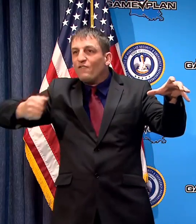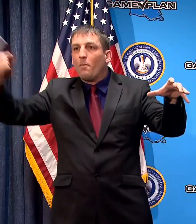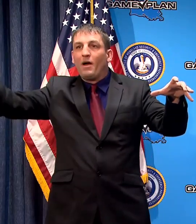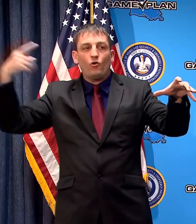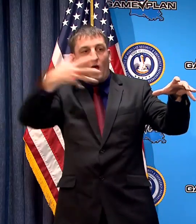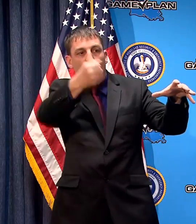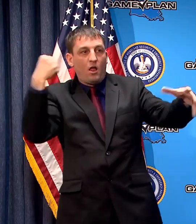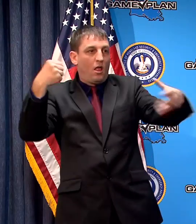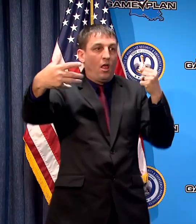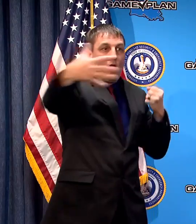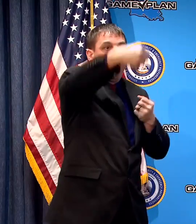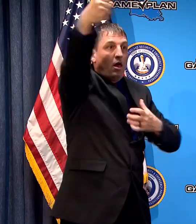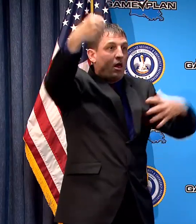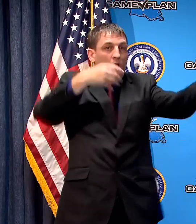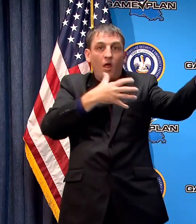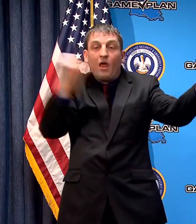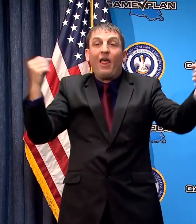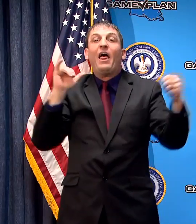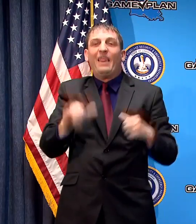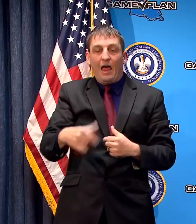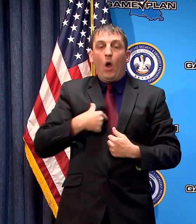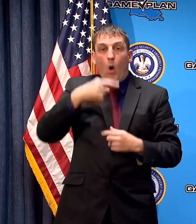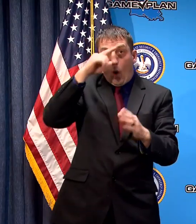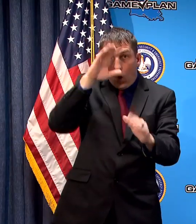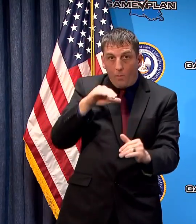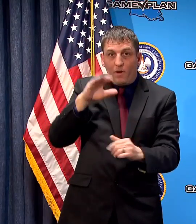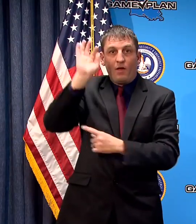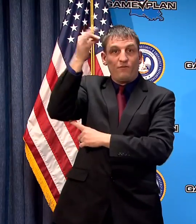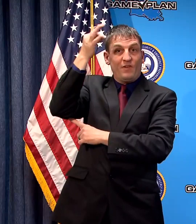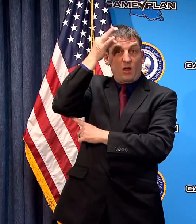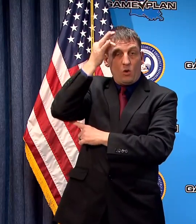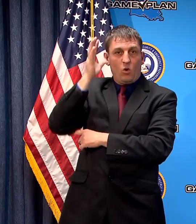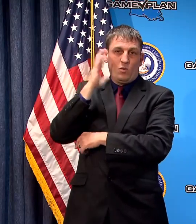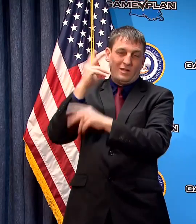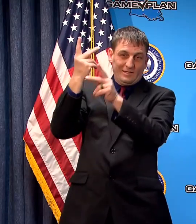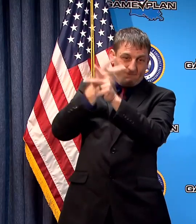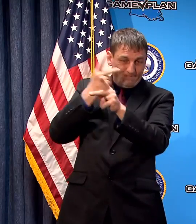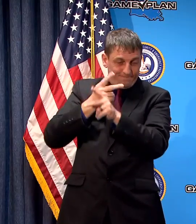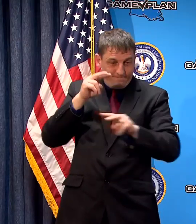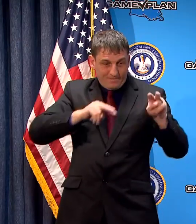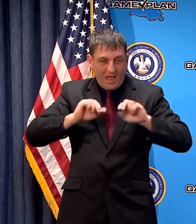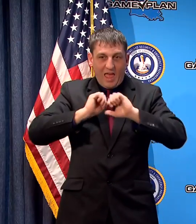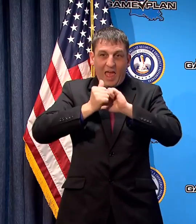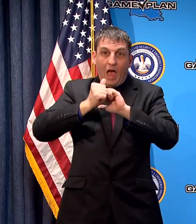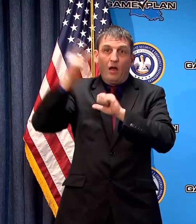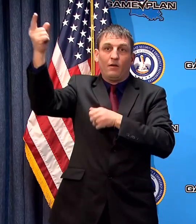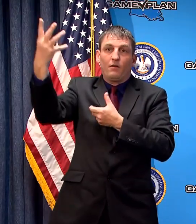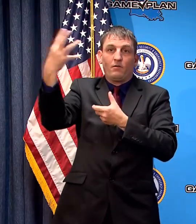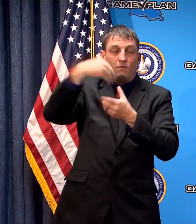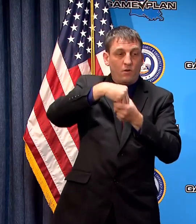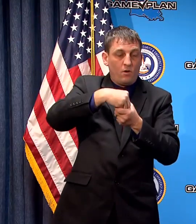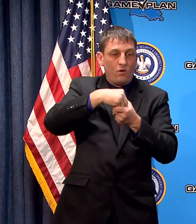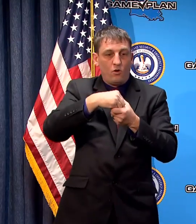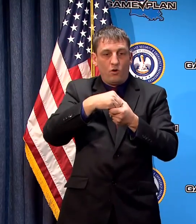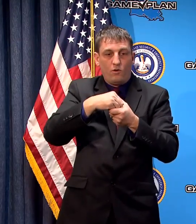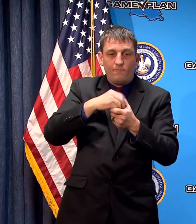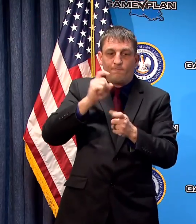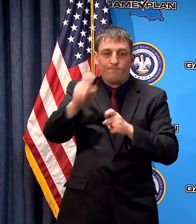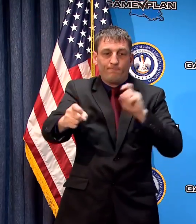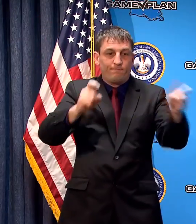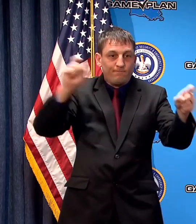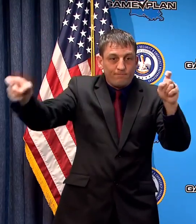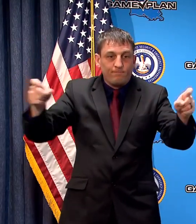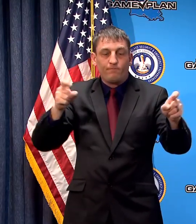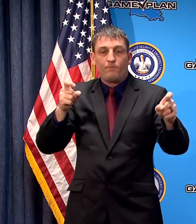hope the federal government pretty soon will figure out a more constructive role that it can play in terms of procuring and allocating